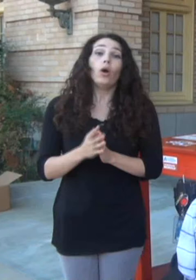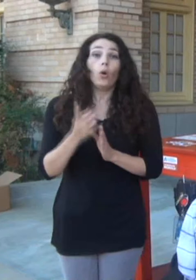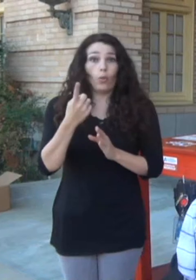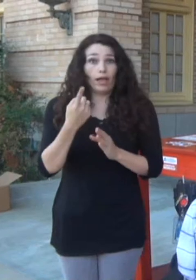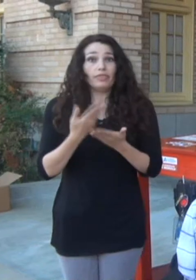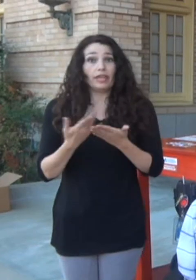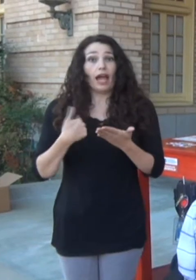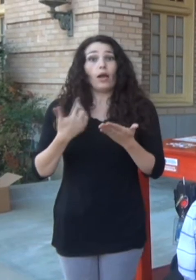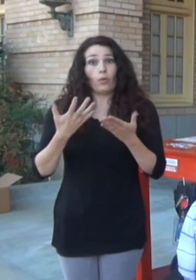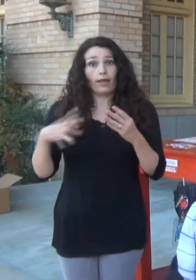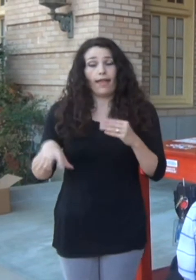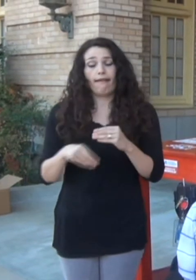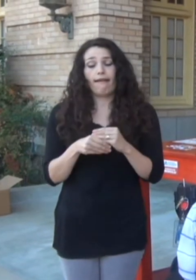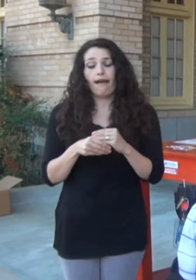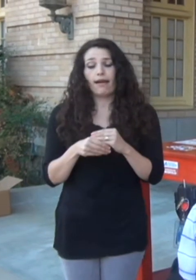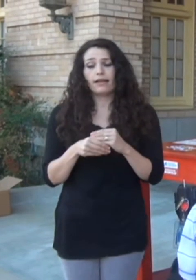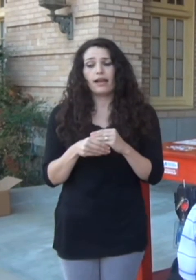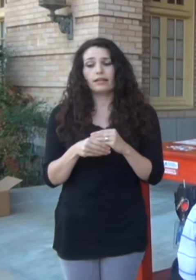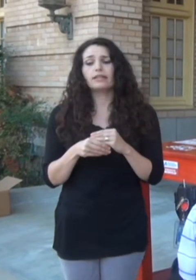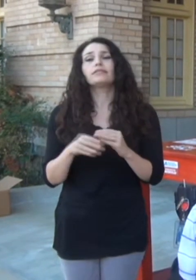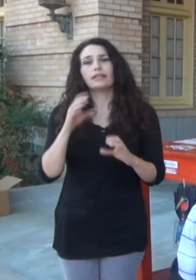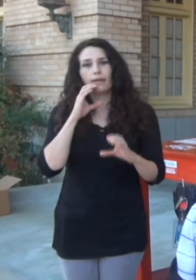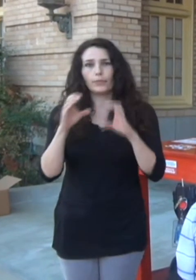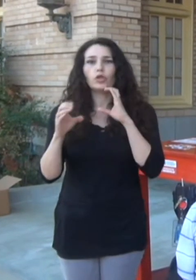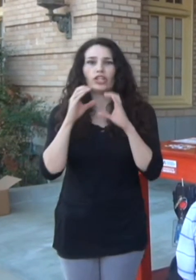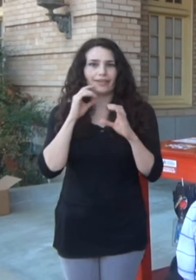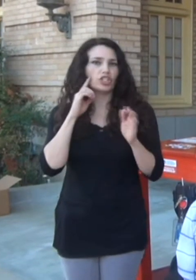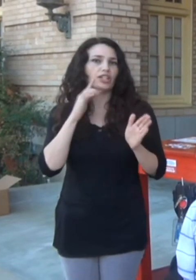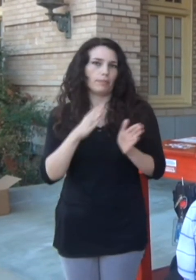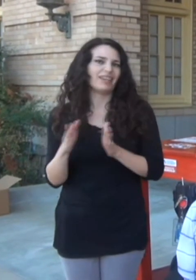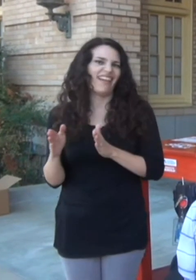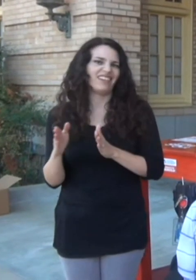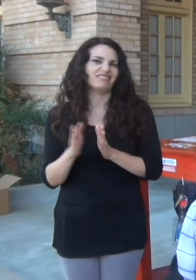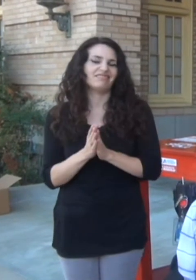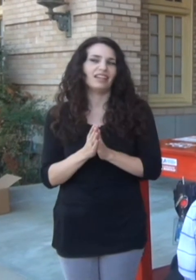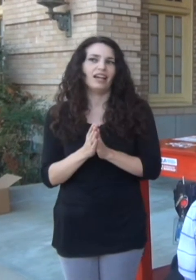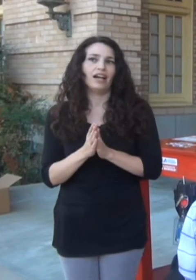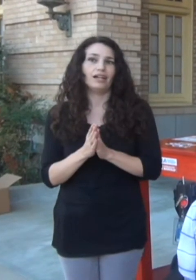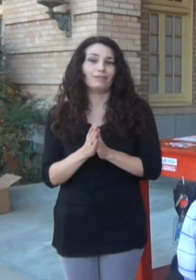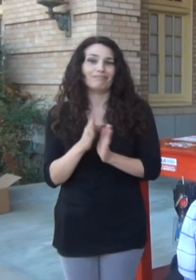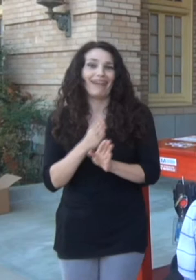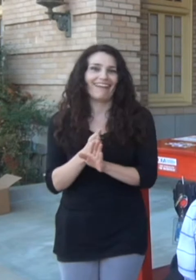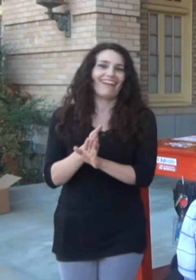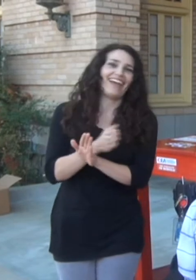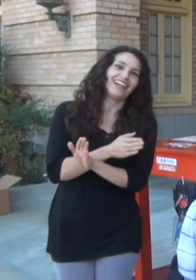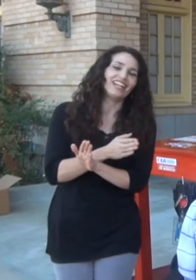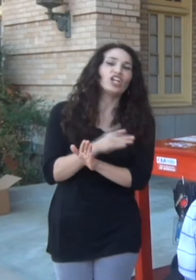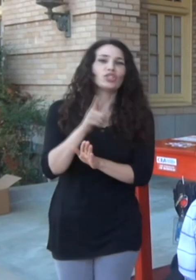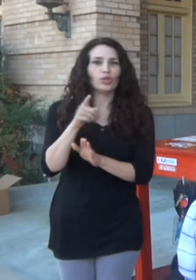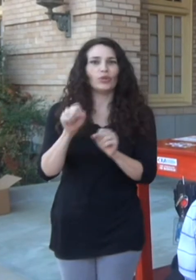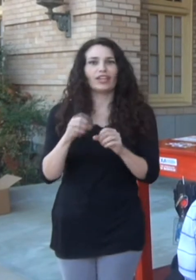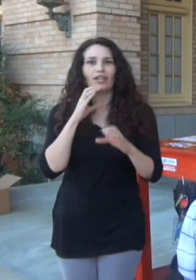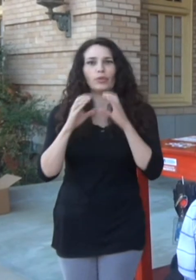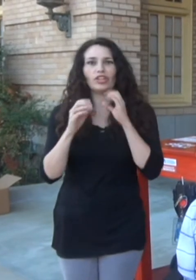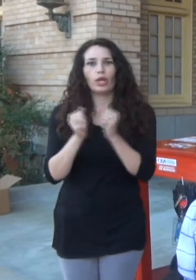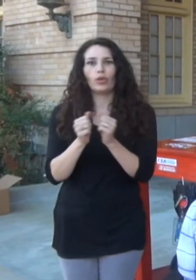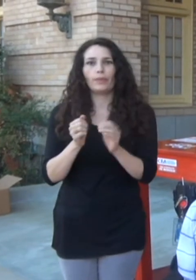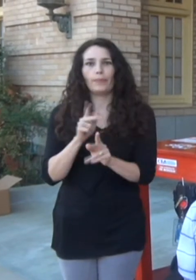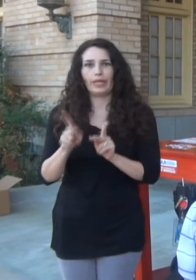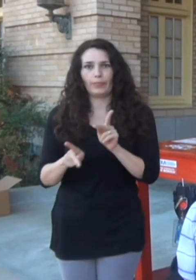What I'd like add is have a communications plan ahead of time so that you can communicate with people. One of the things you don't